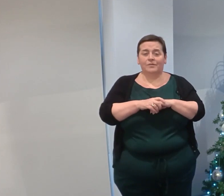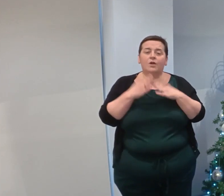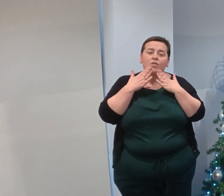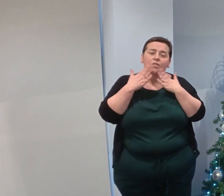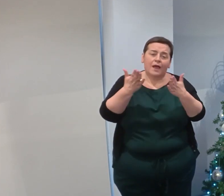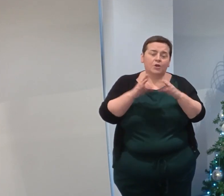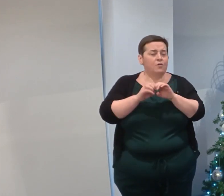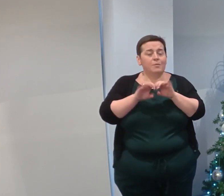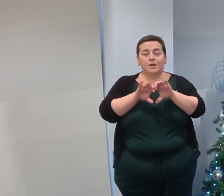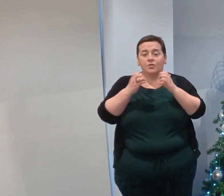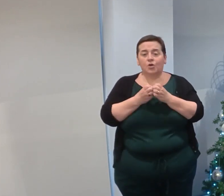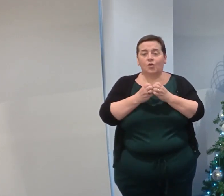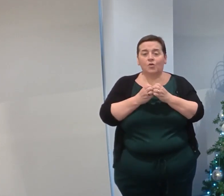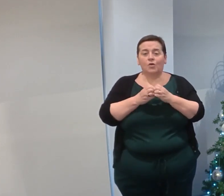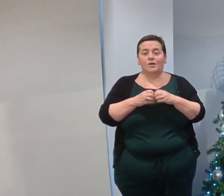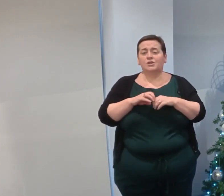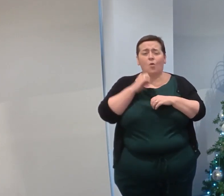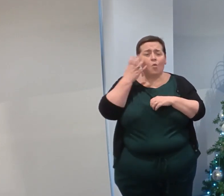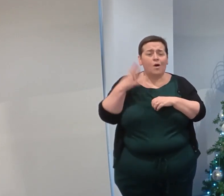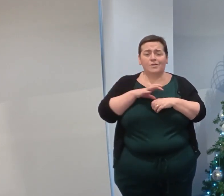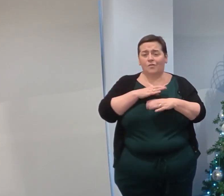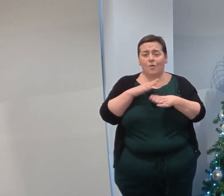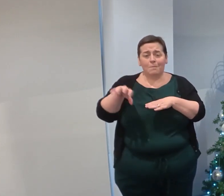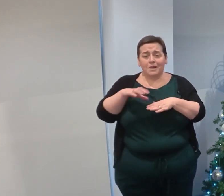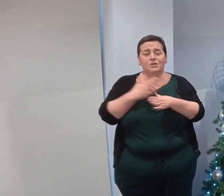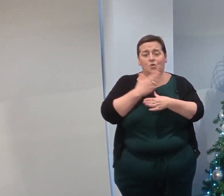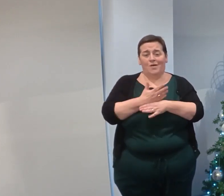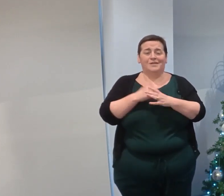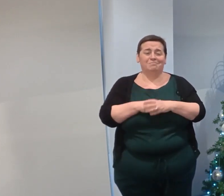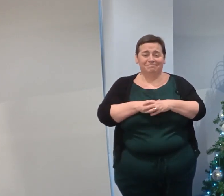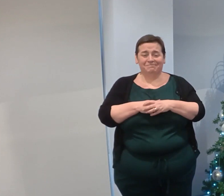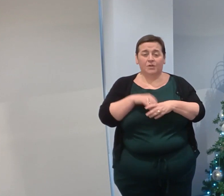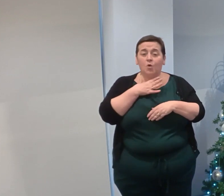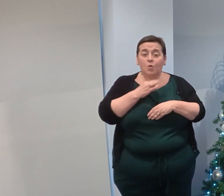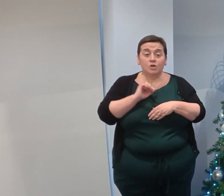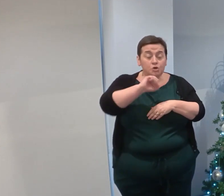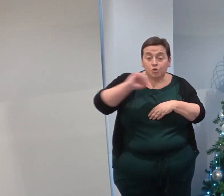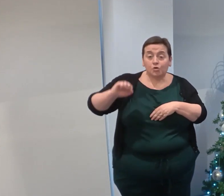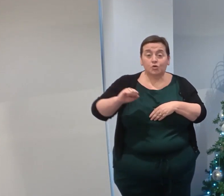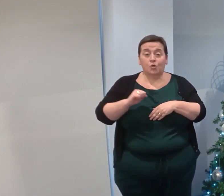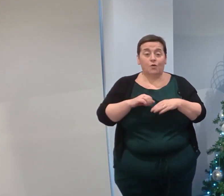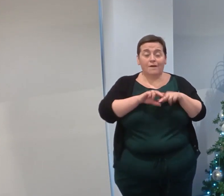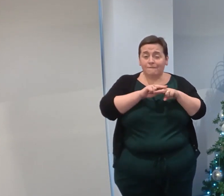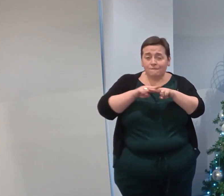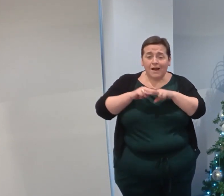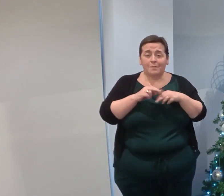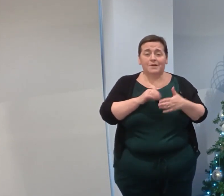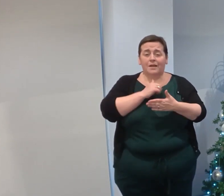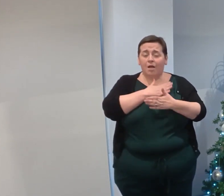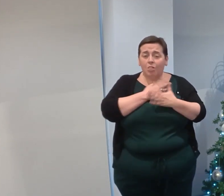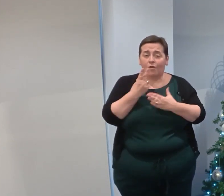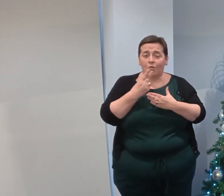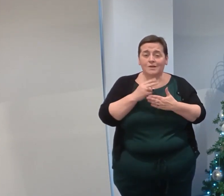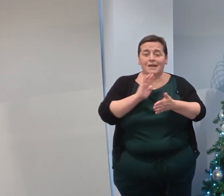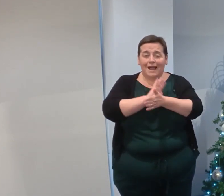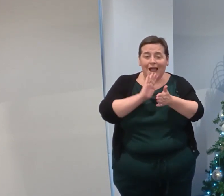thank you for making the college such a wonderful place to work. Wishing you and your loved ones a happy and peaceful